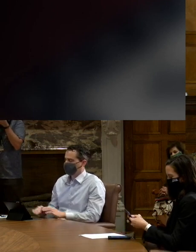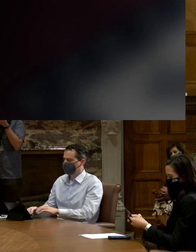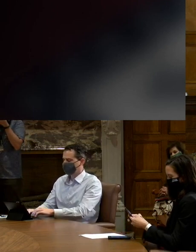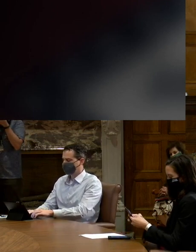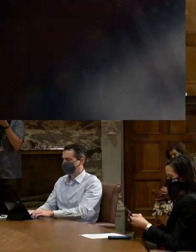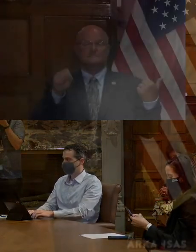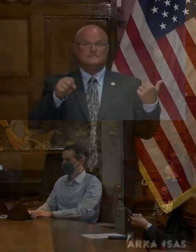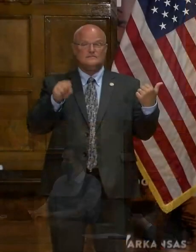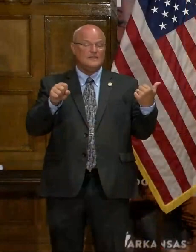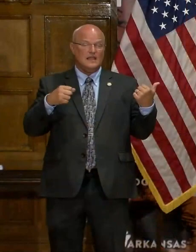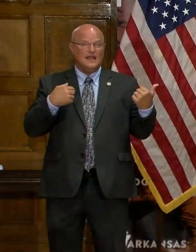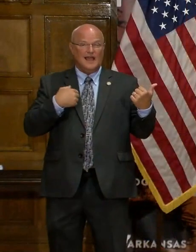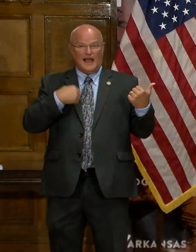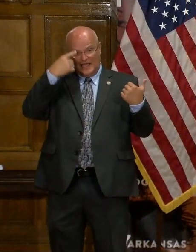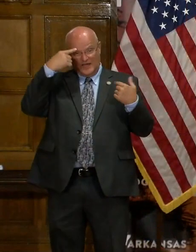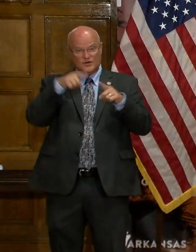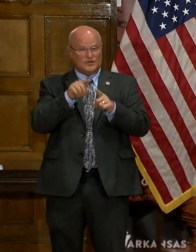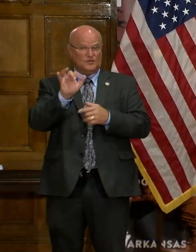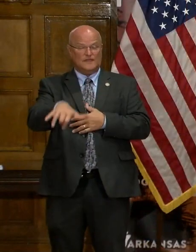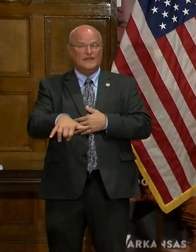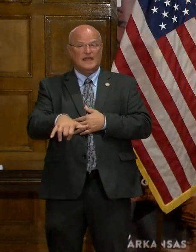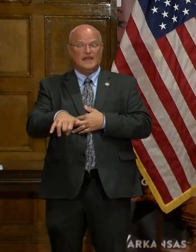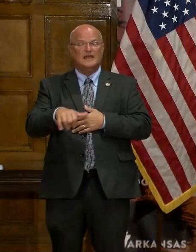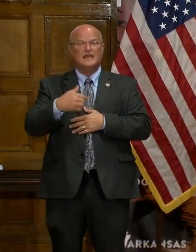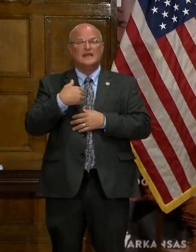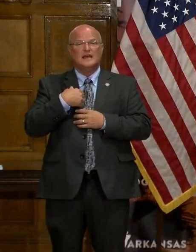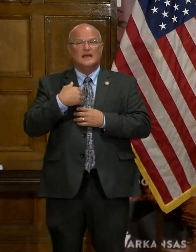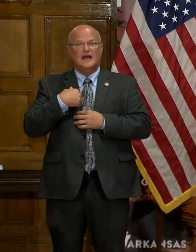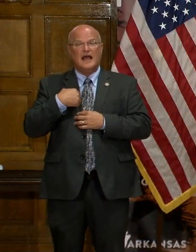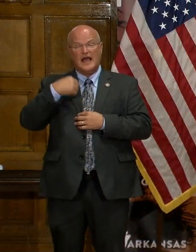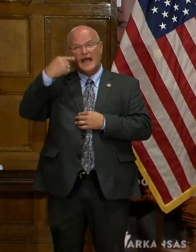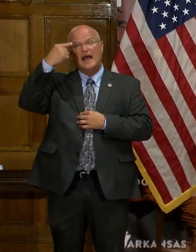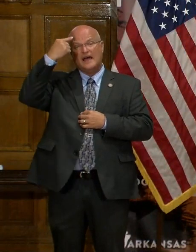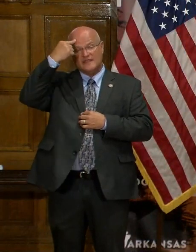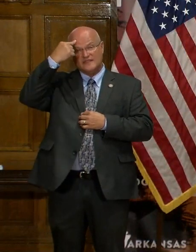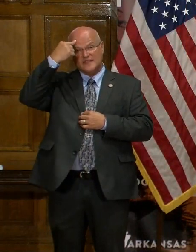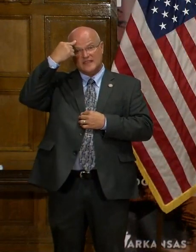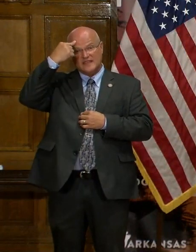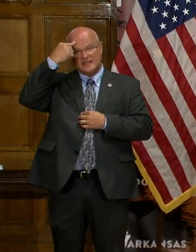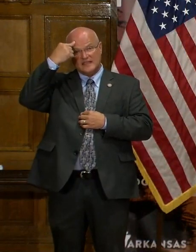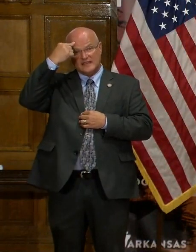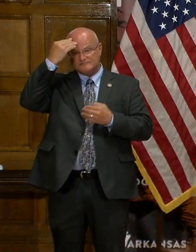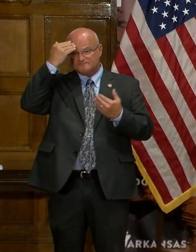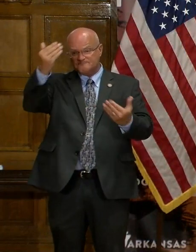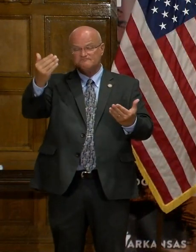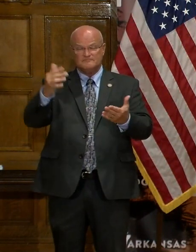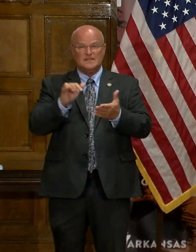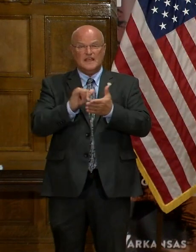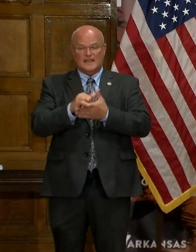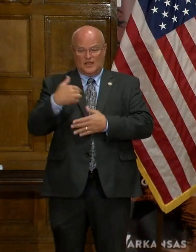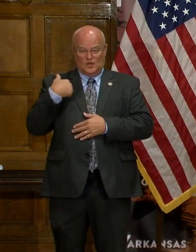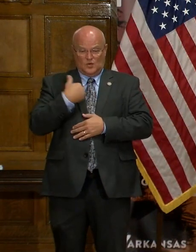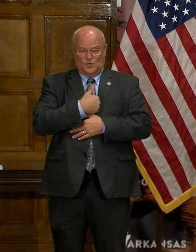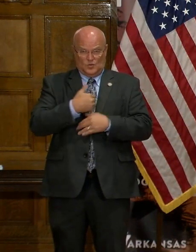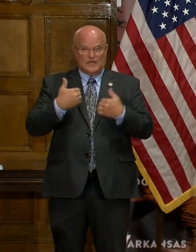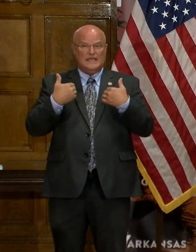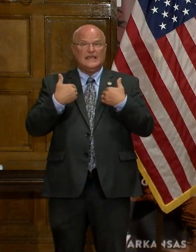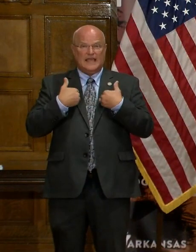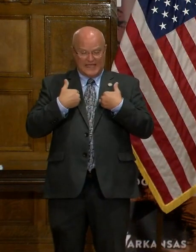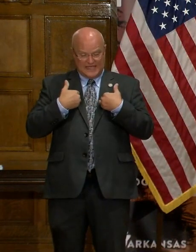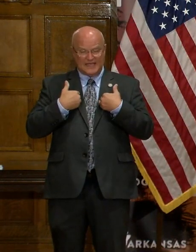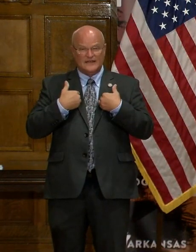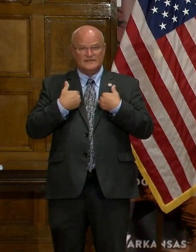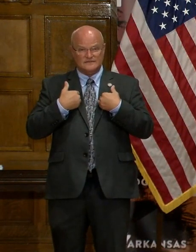Yes, I agree with that. I think it acknowledges that we have had